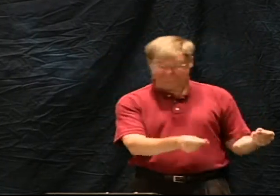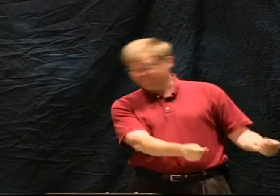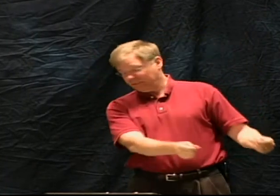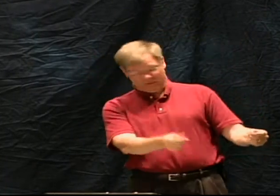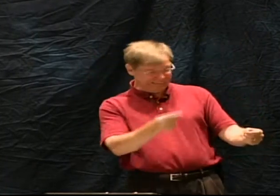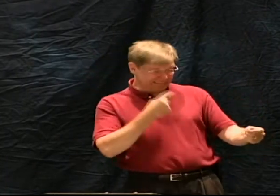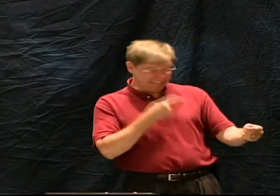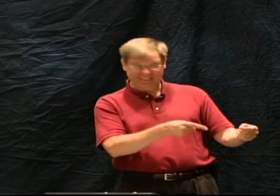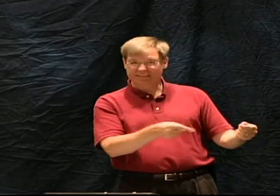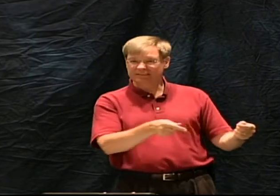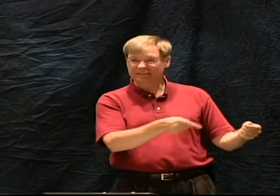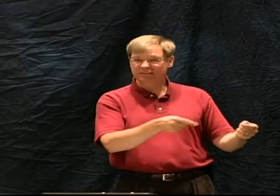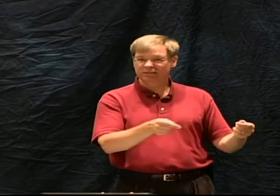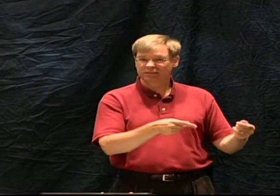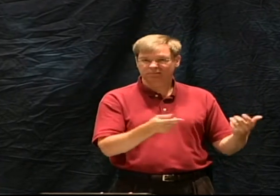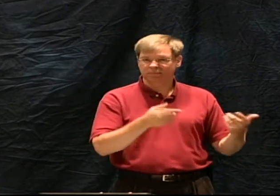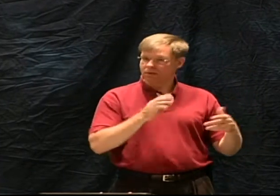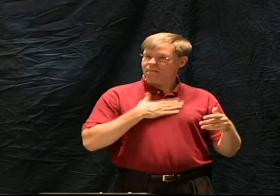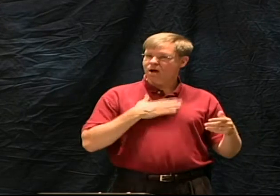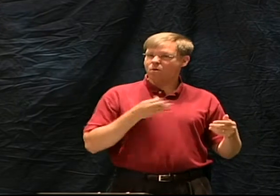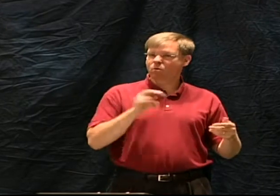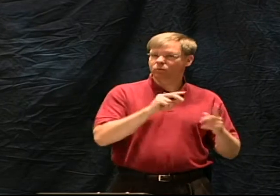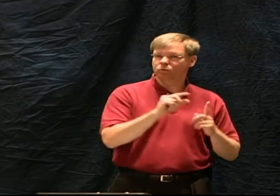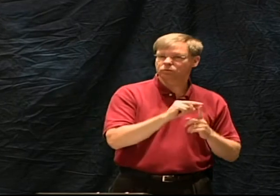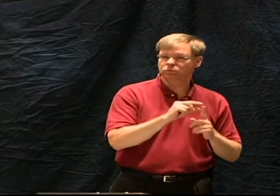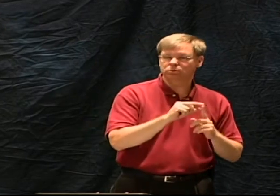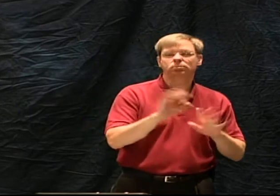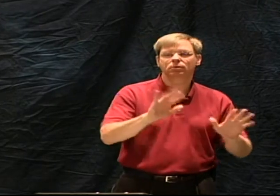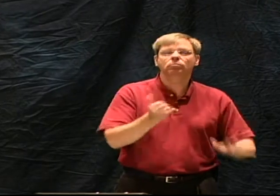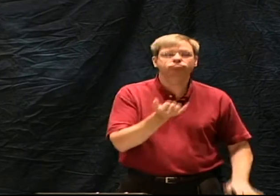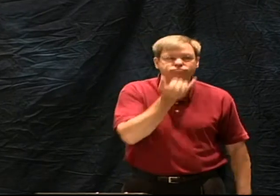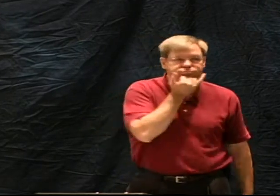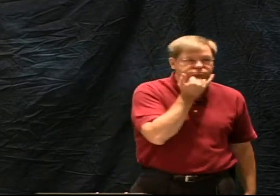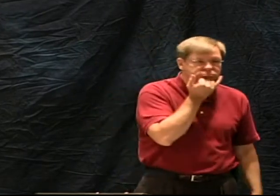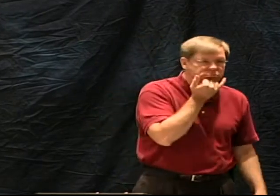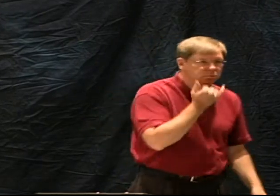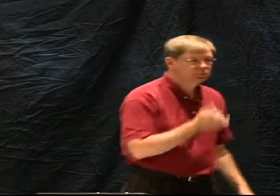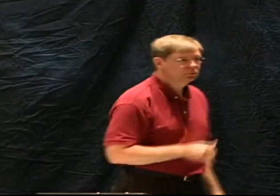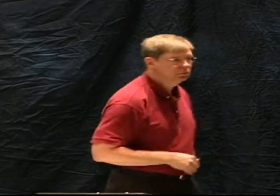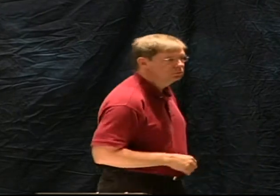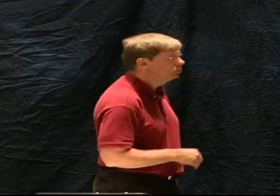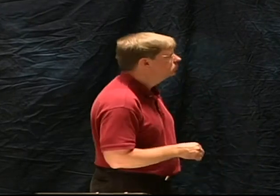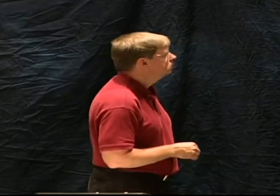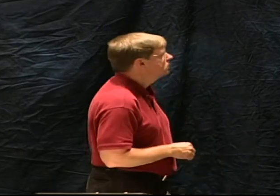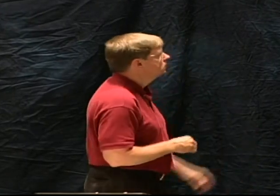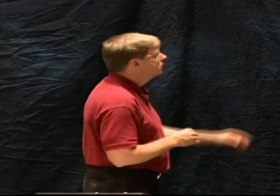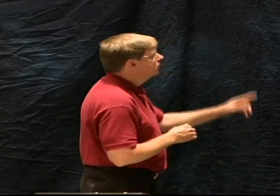inspired was the thoughts, but not the actual writing. And that's an incorrect view.